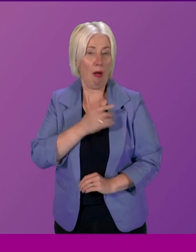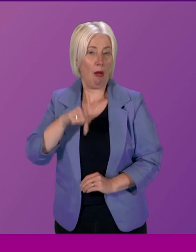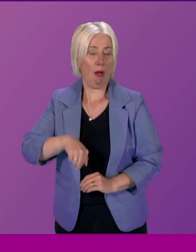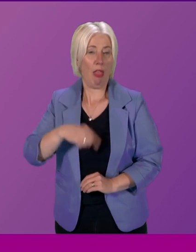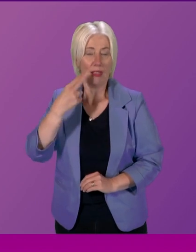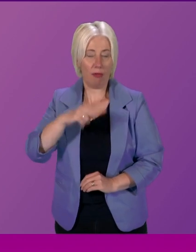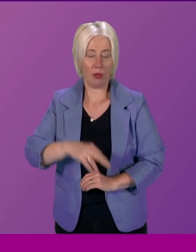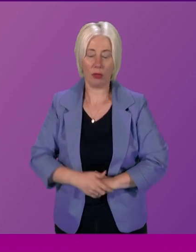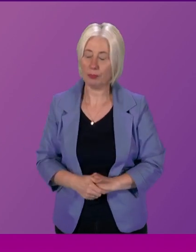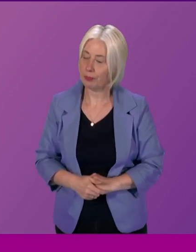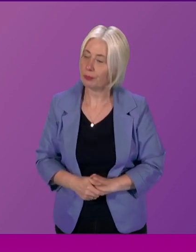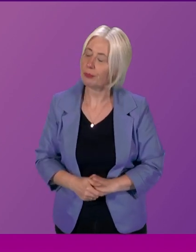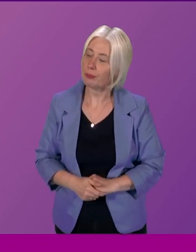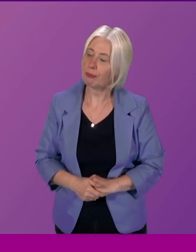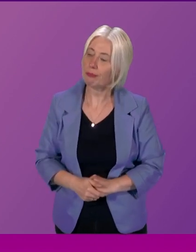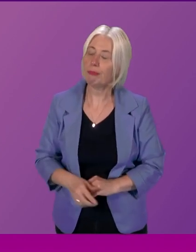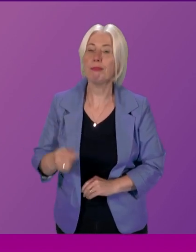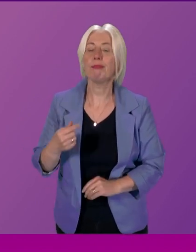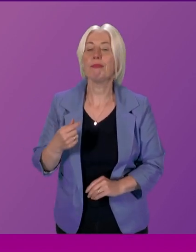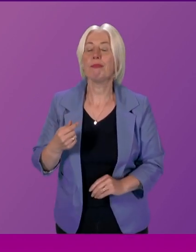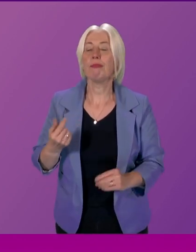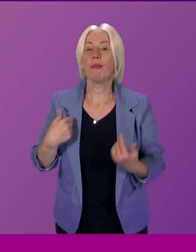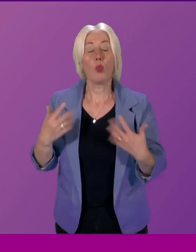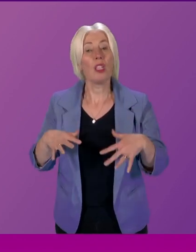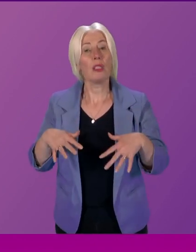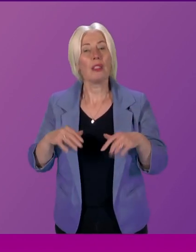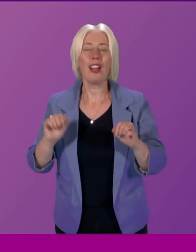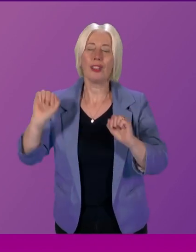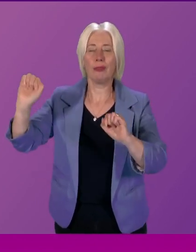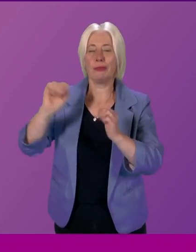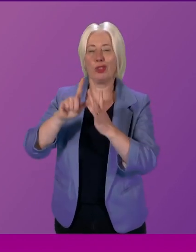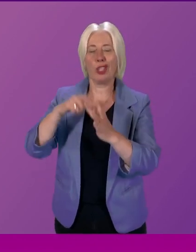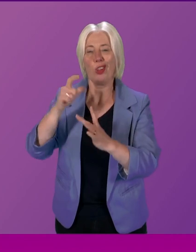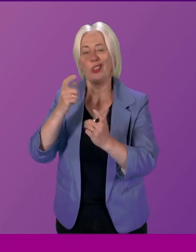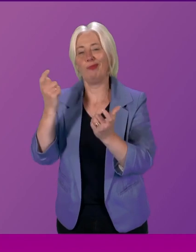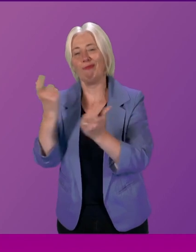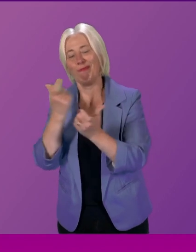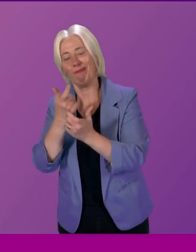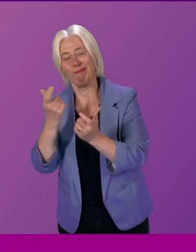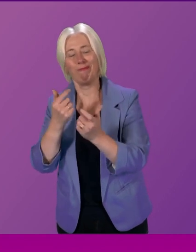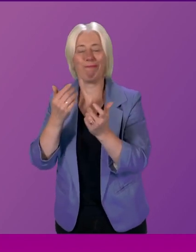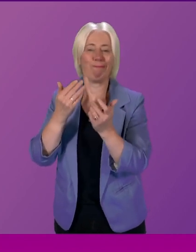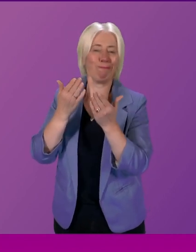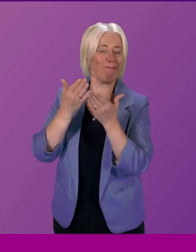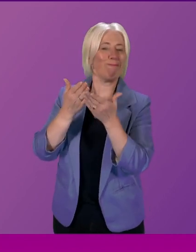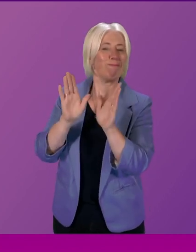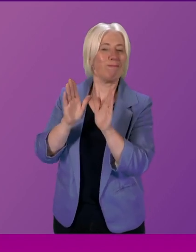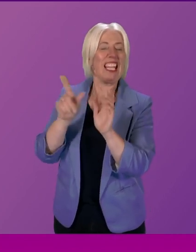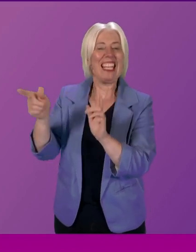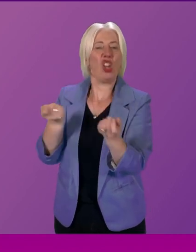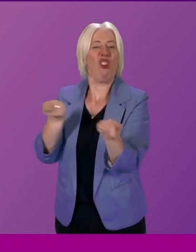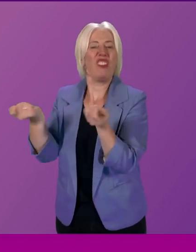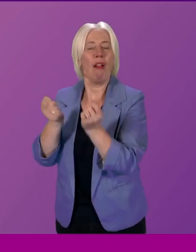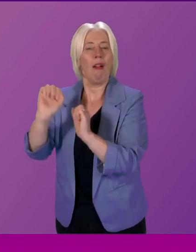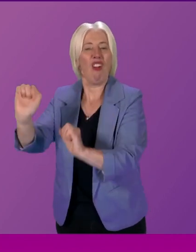started with a characteristically funny and wide-ranging contribution from Jackson Carlos convened of the